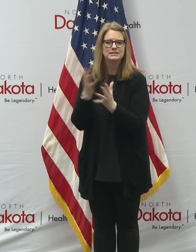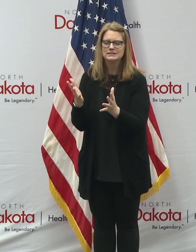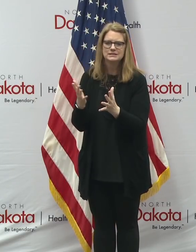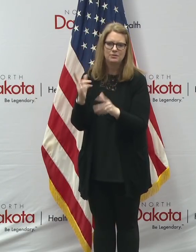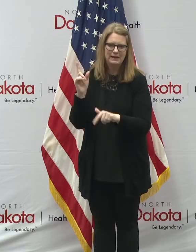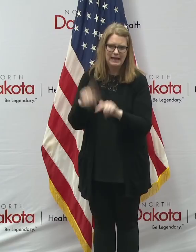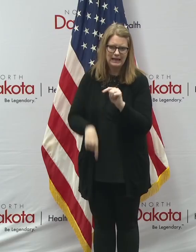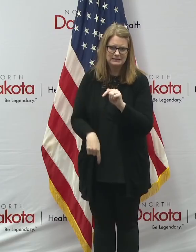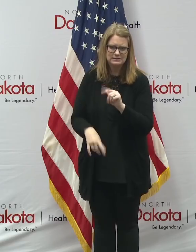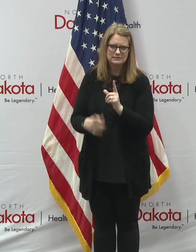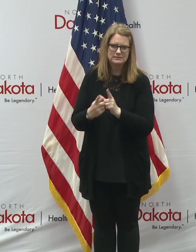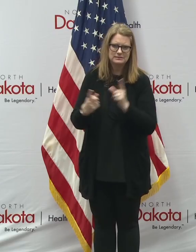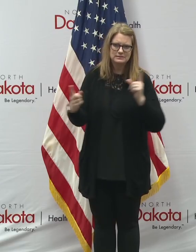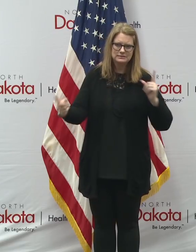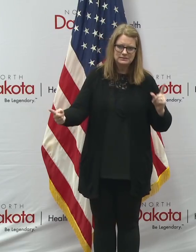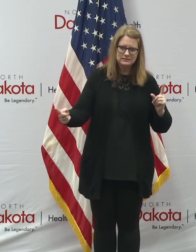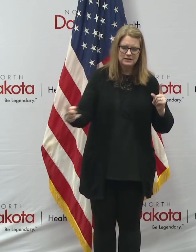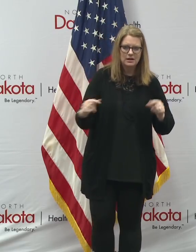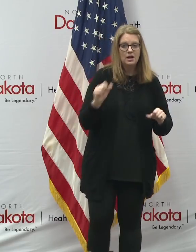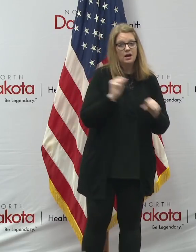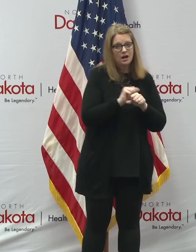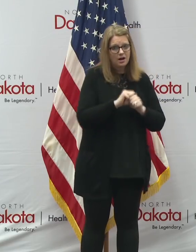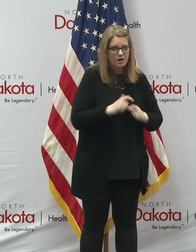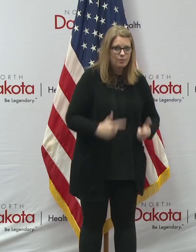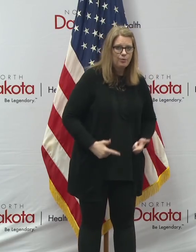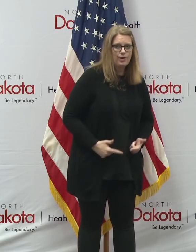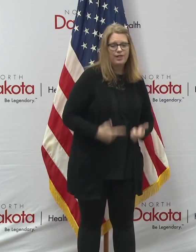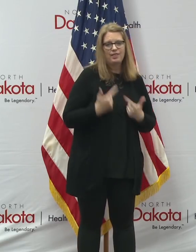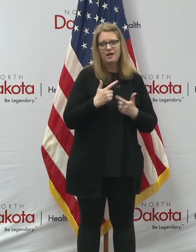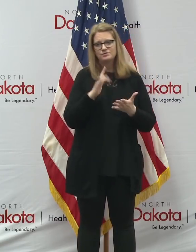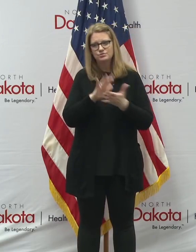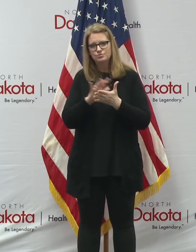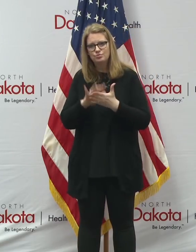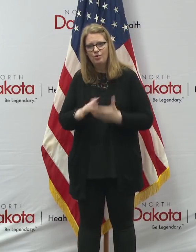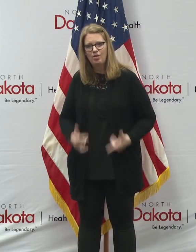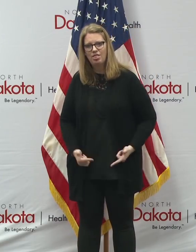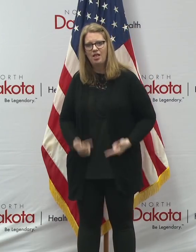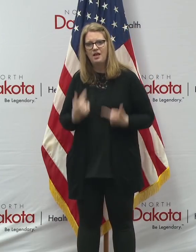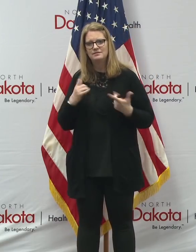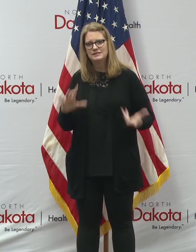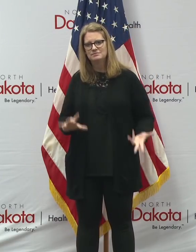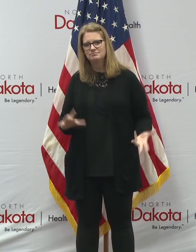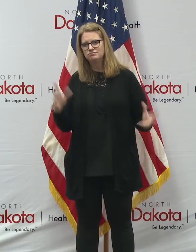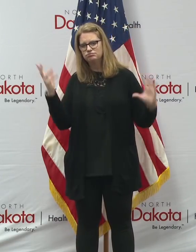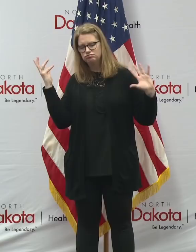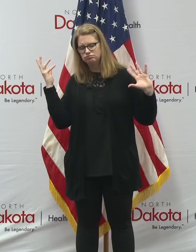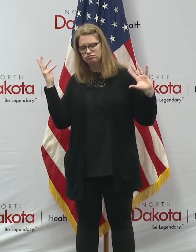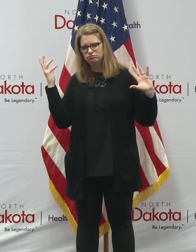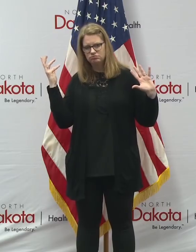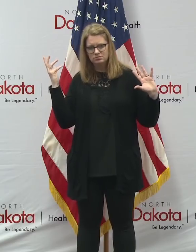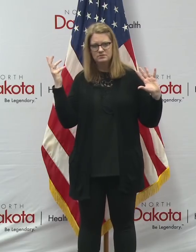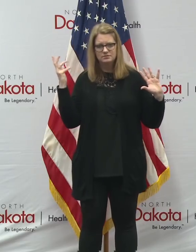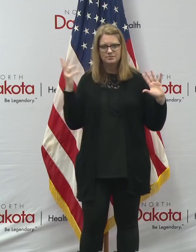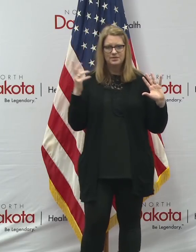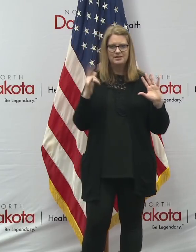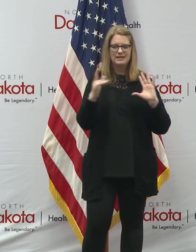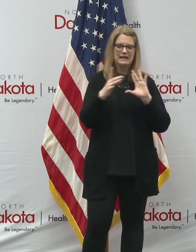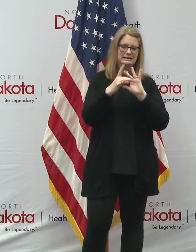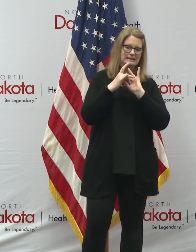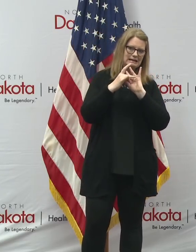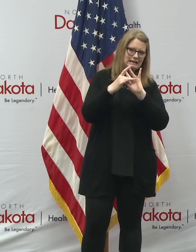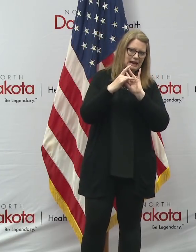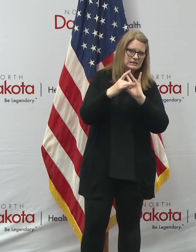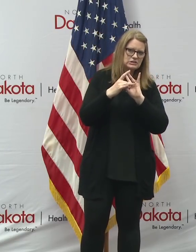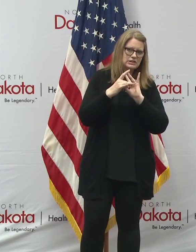disruptions to our daily work lives and school lives, uh, that through that, you know, connection and renewing,